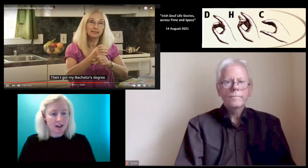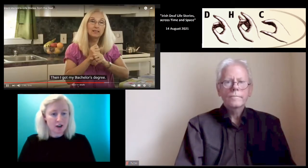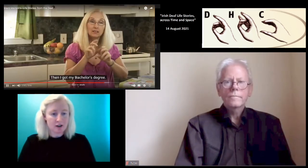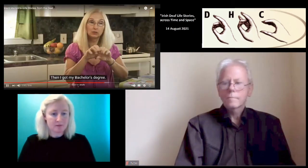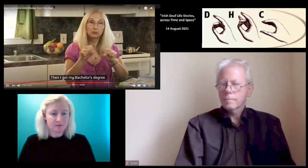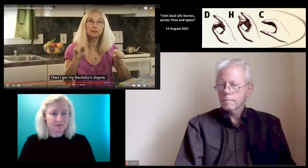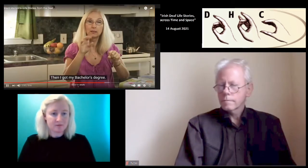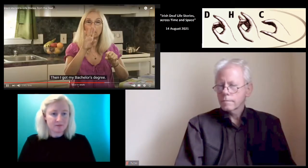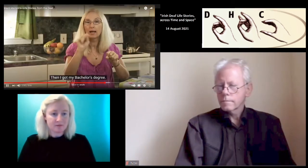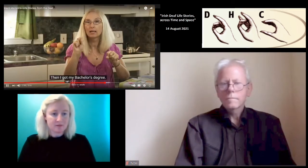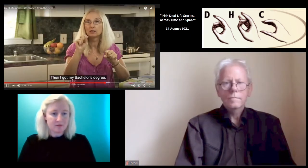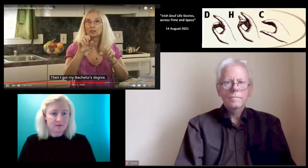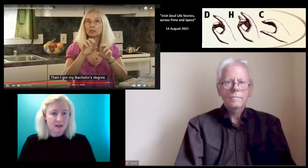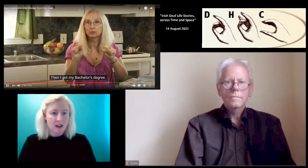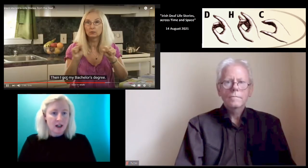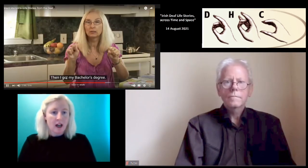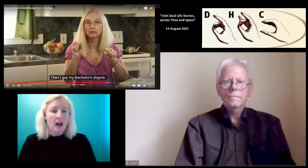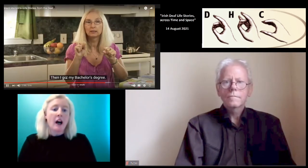Maryland College.